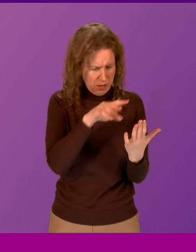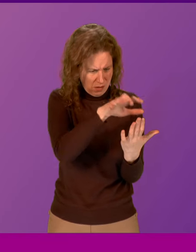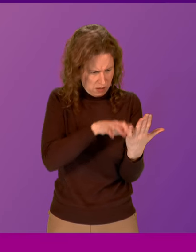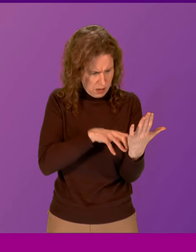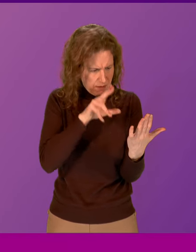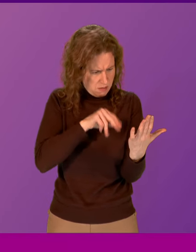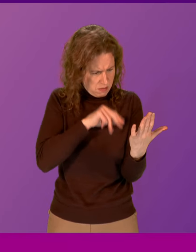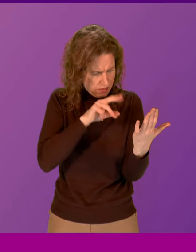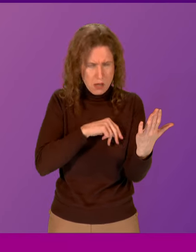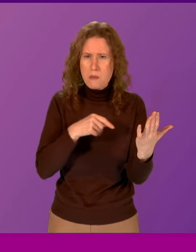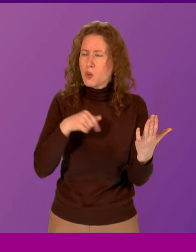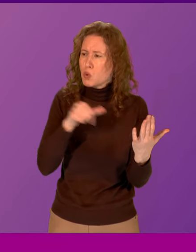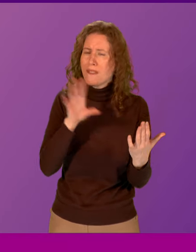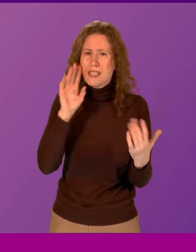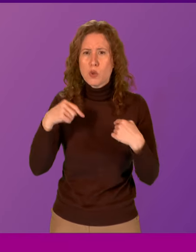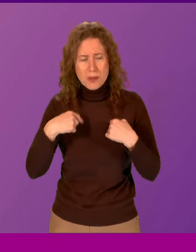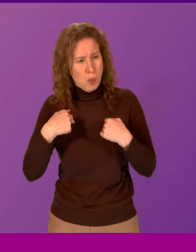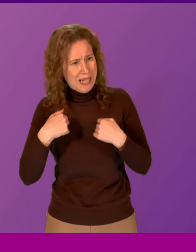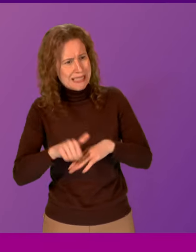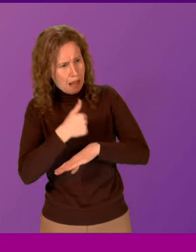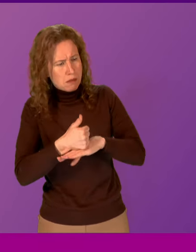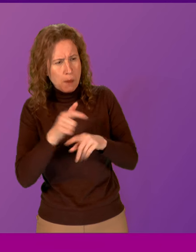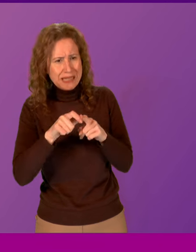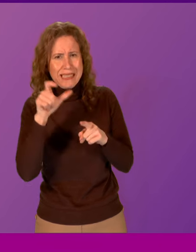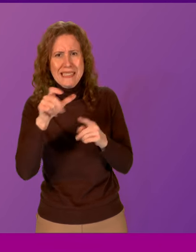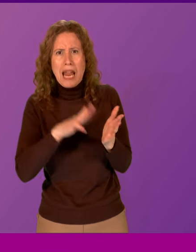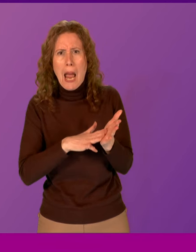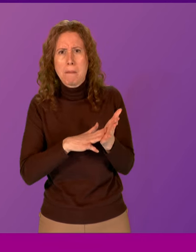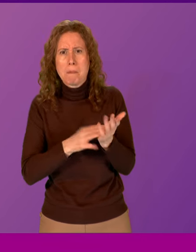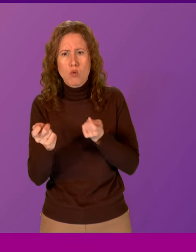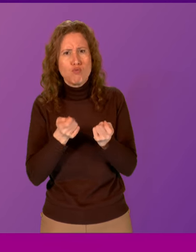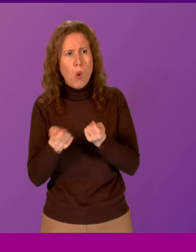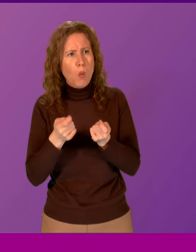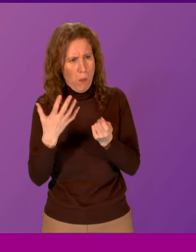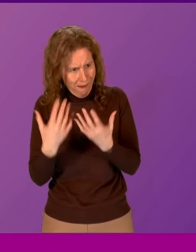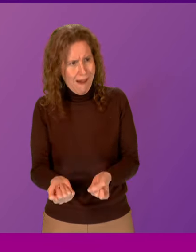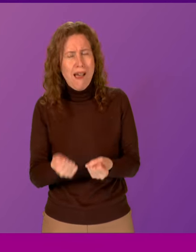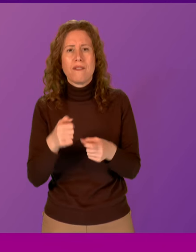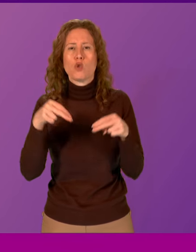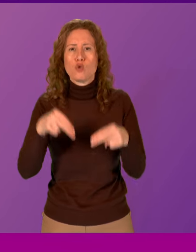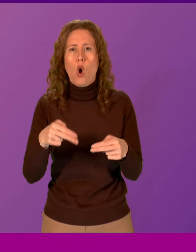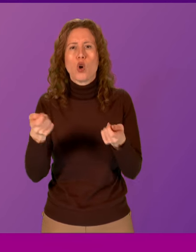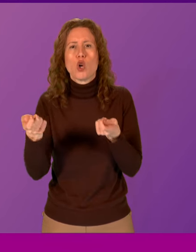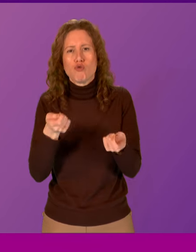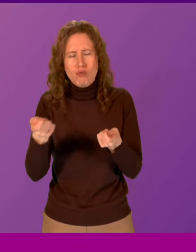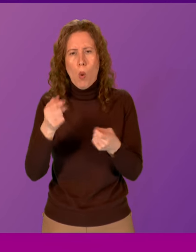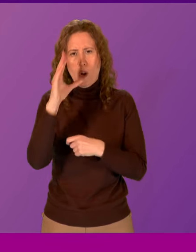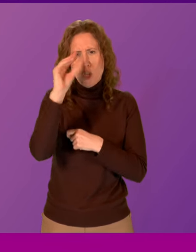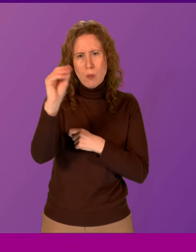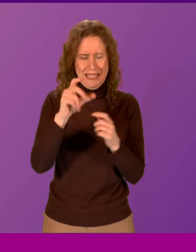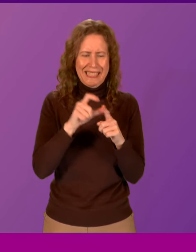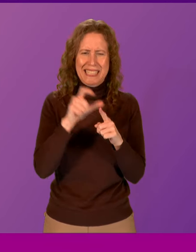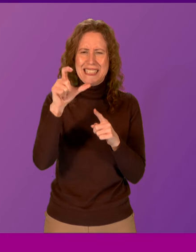have, of course, heard me say that we brought in a DCN regime, that dog control notice regime that came in that